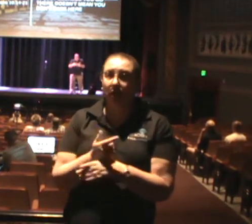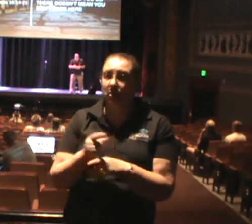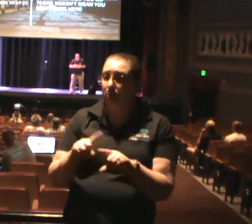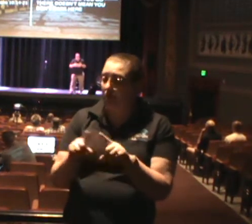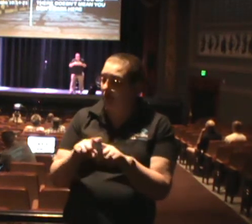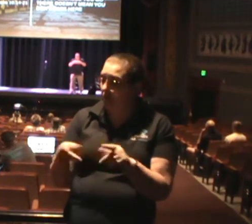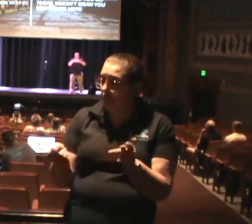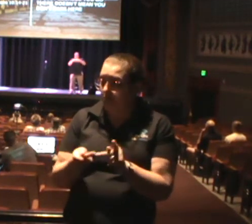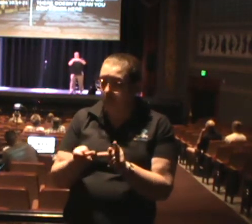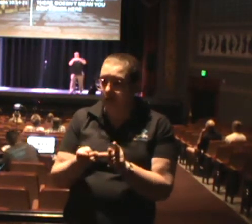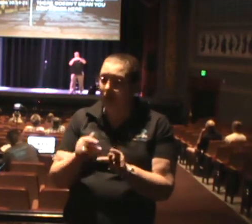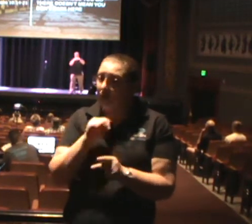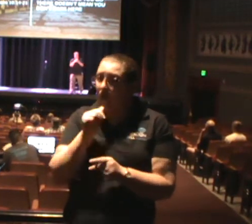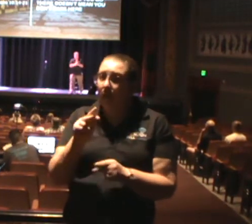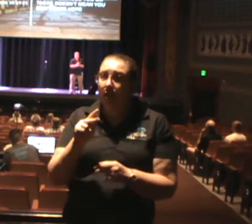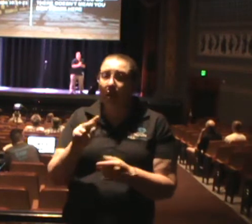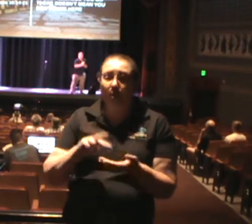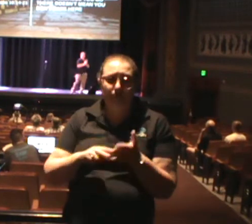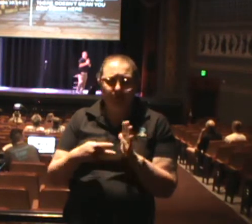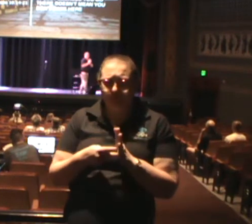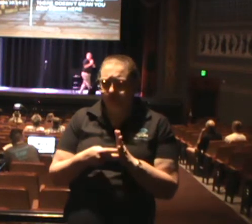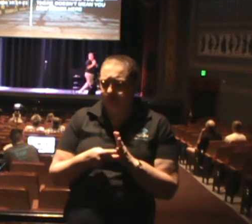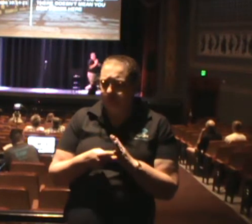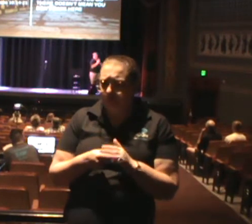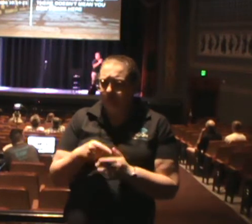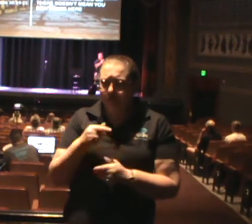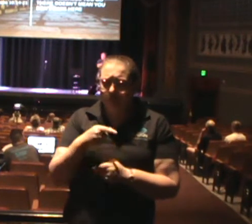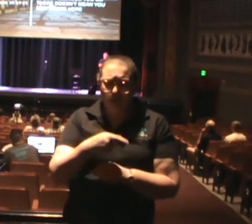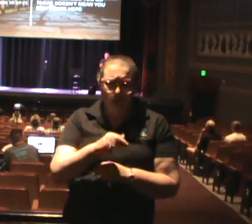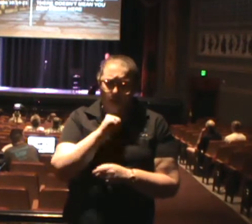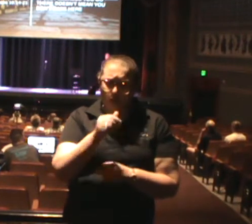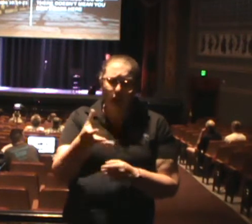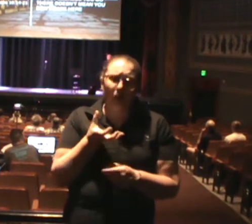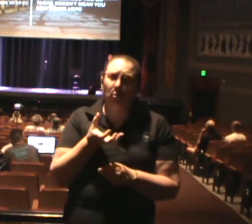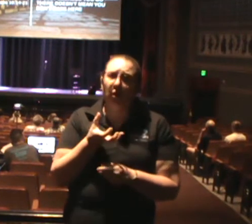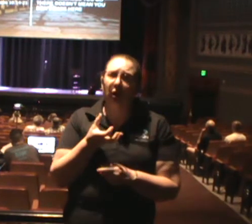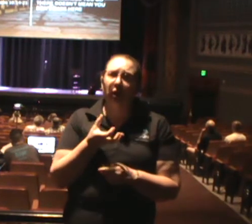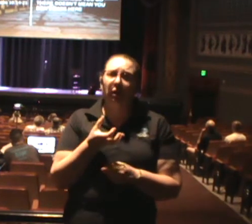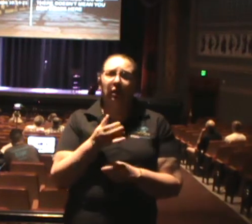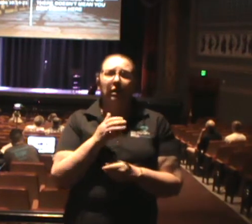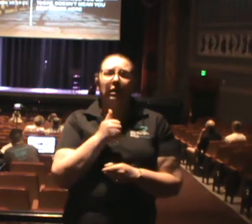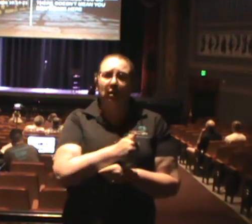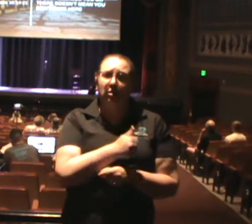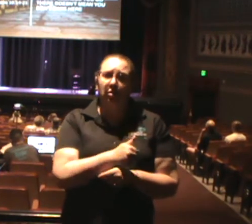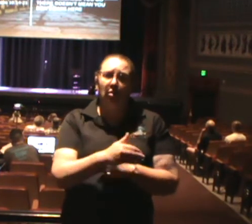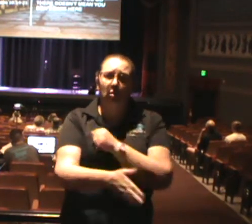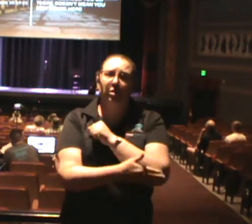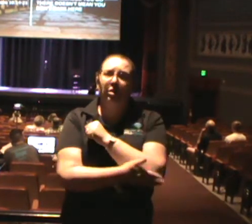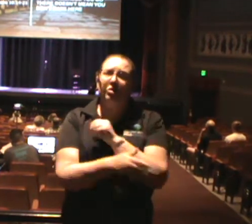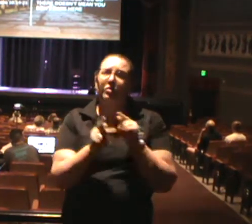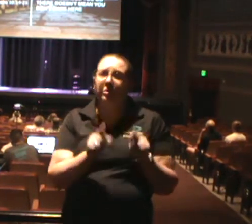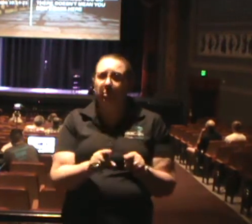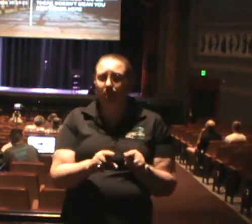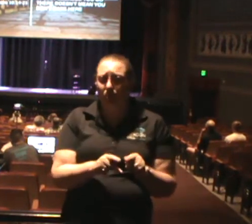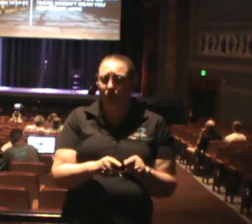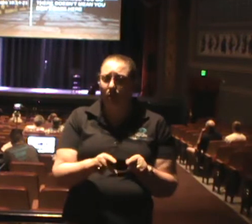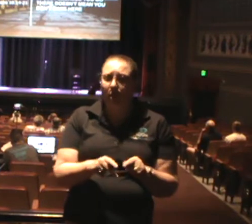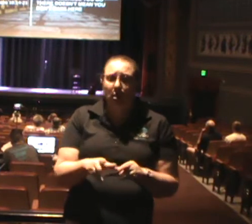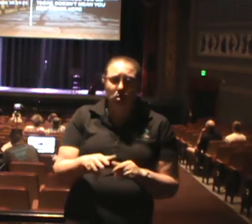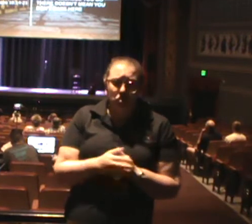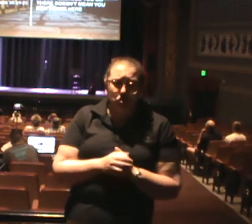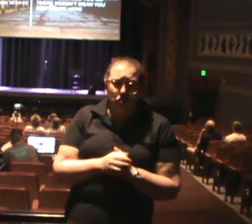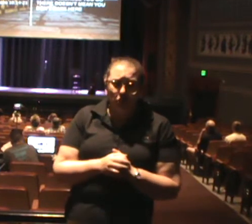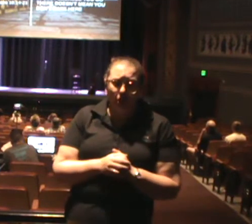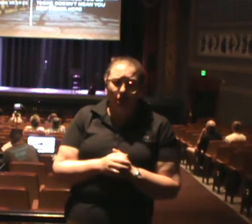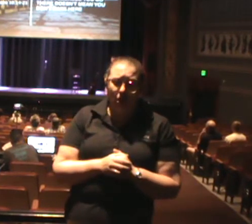his own country people to know Jesus. Here at Beacon Hill, I hope you see how much that we love each and every soul